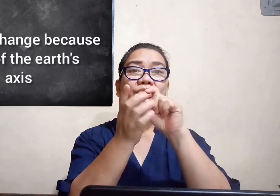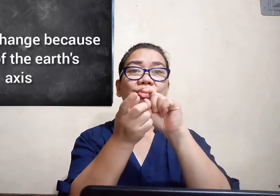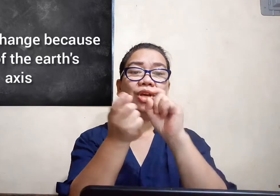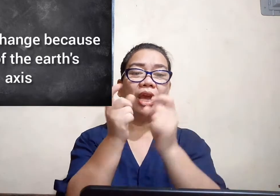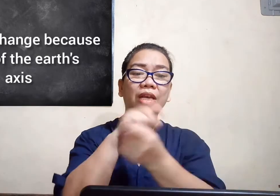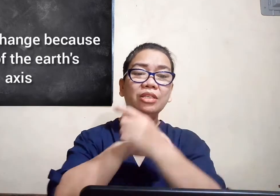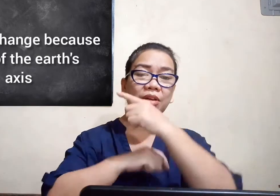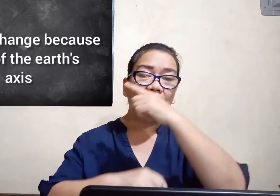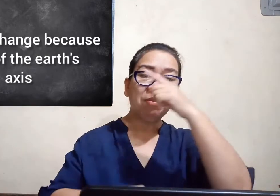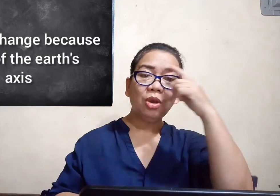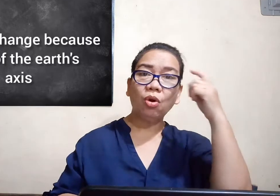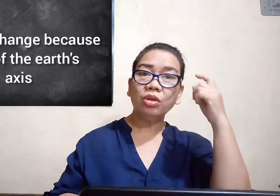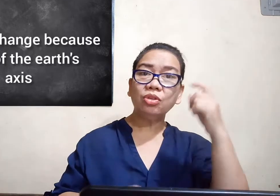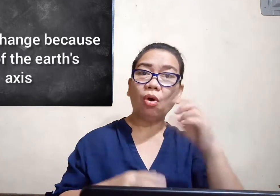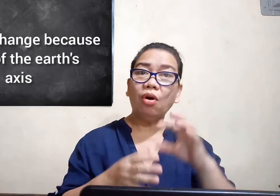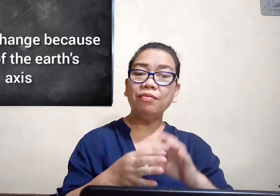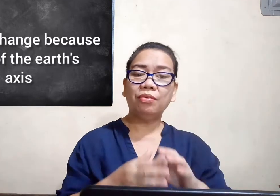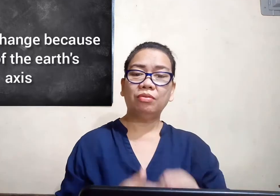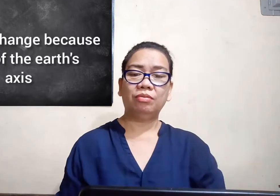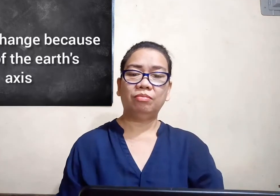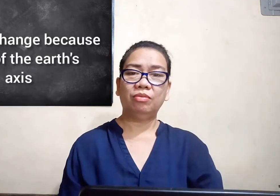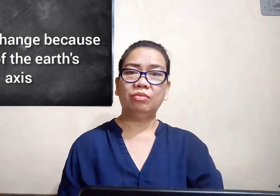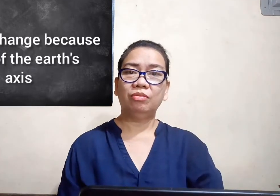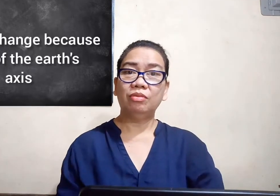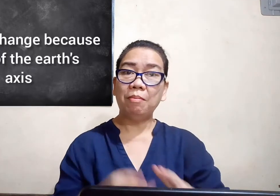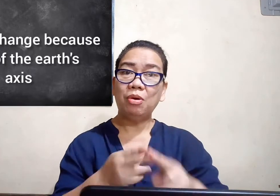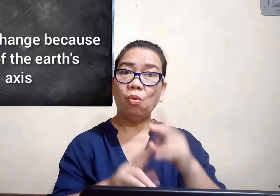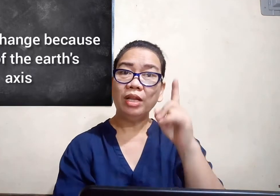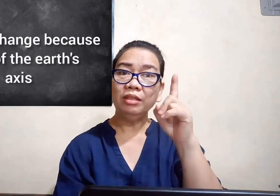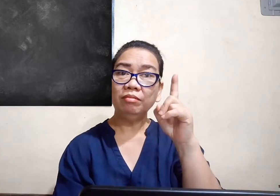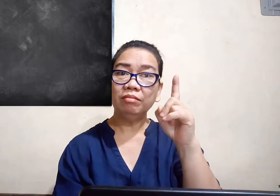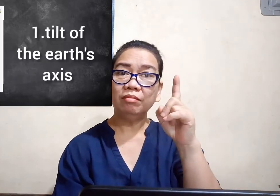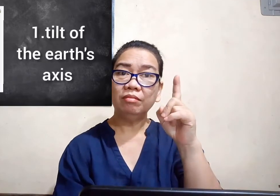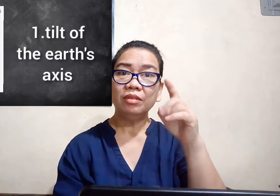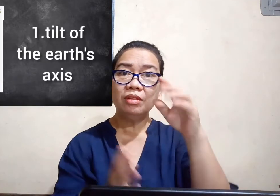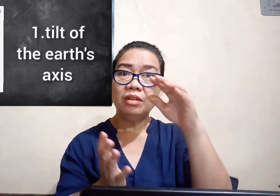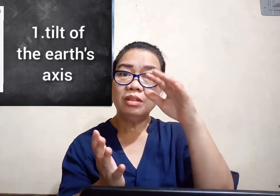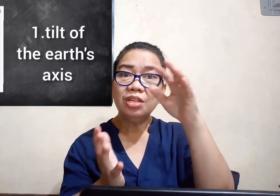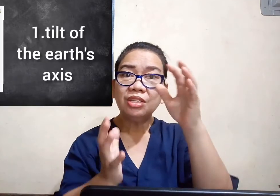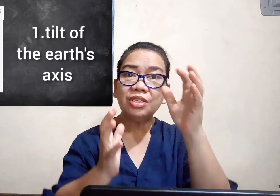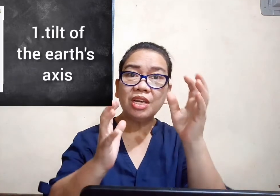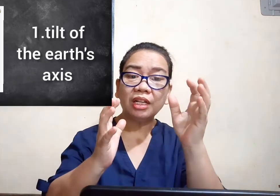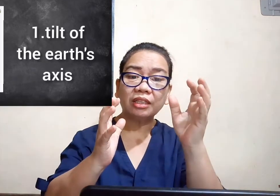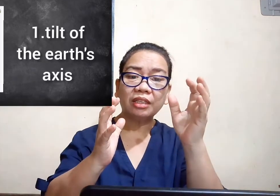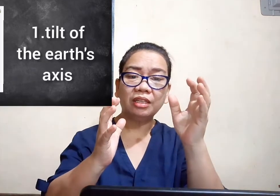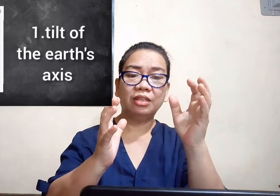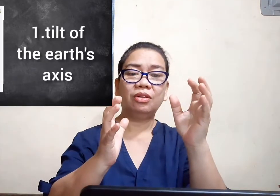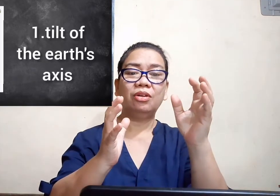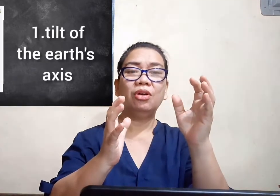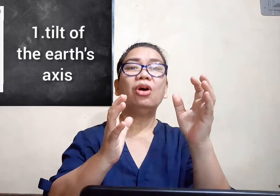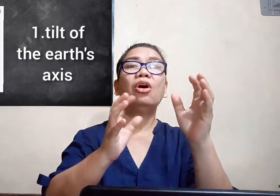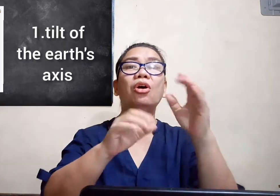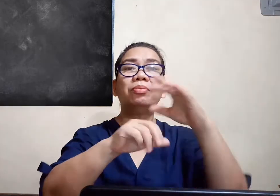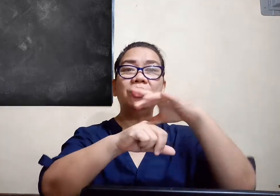change because of number one the tilt of the